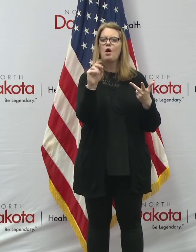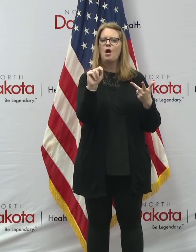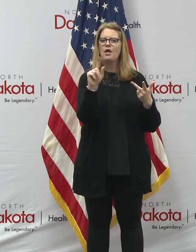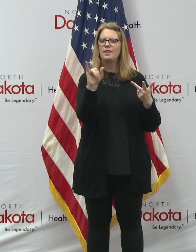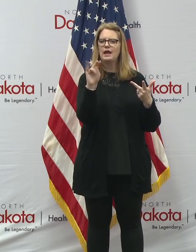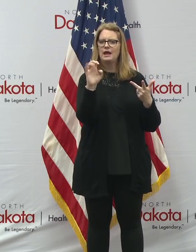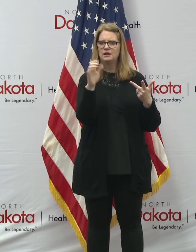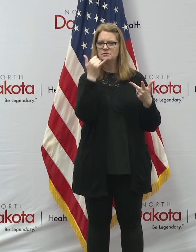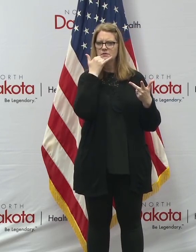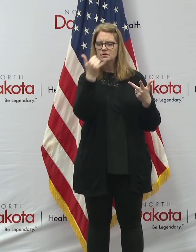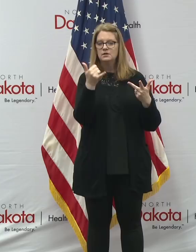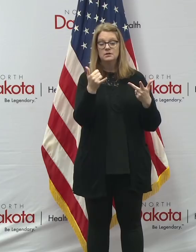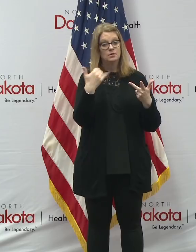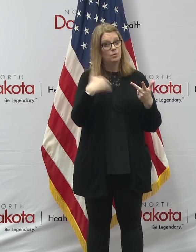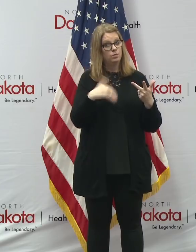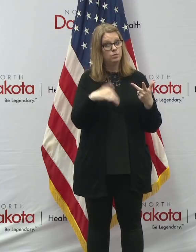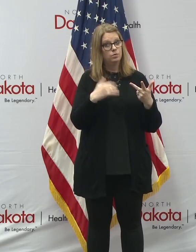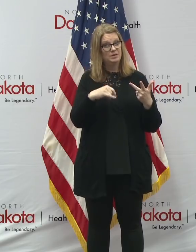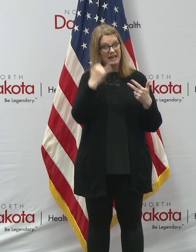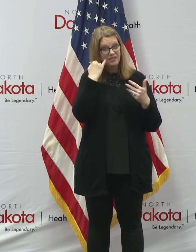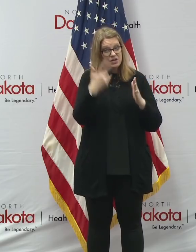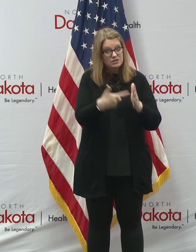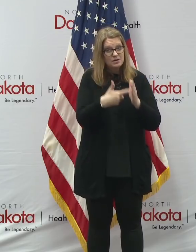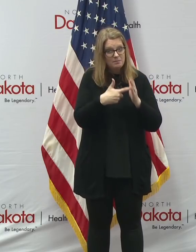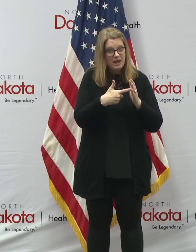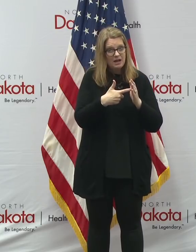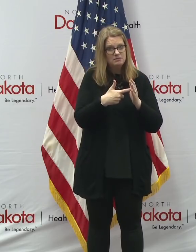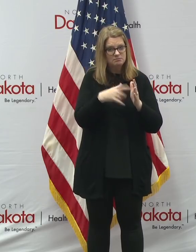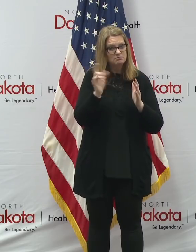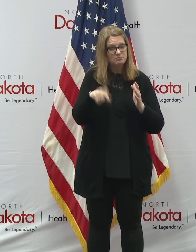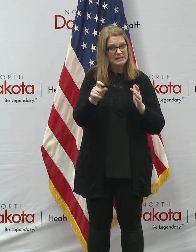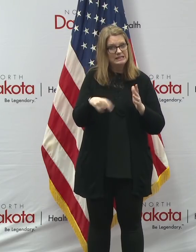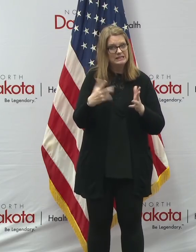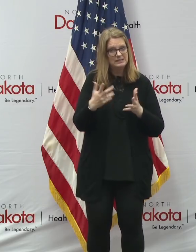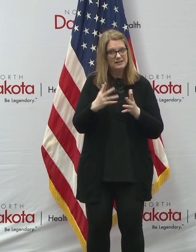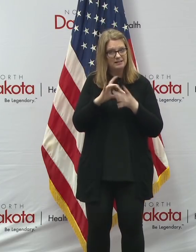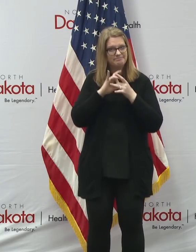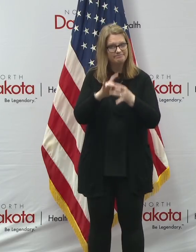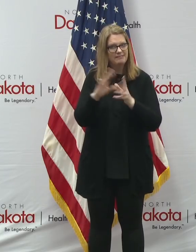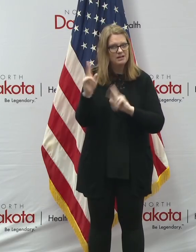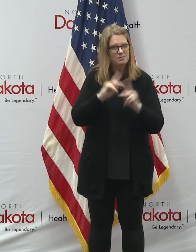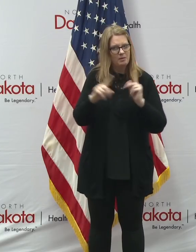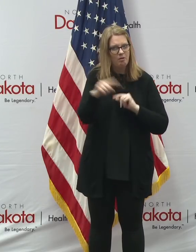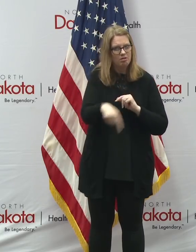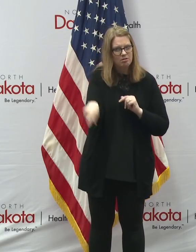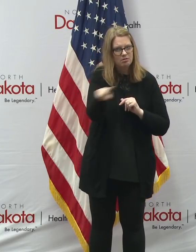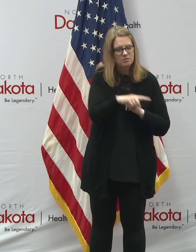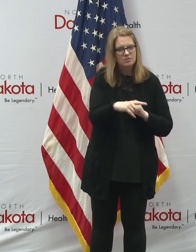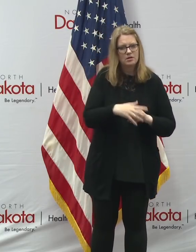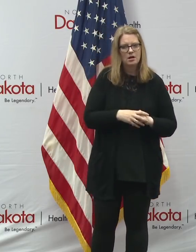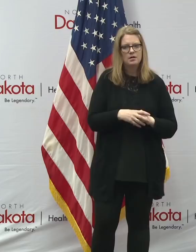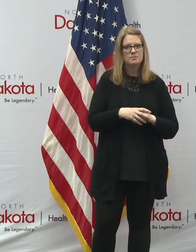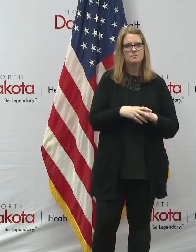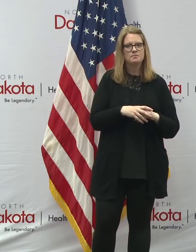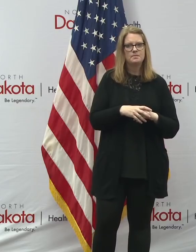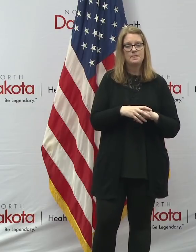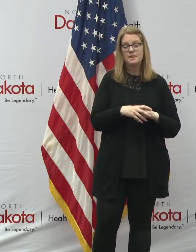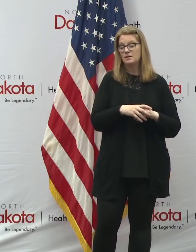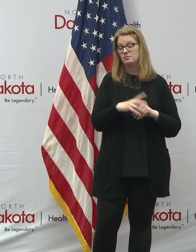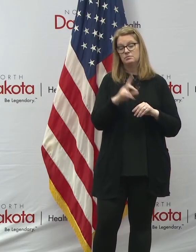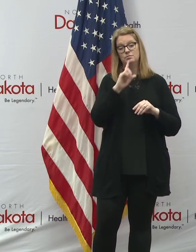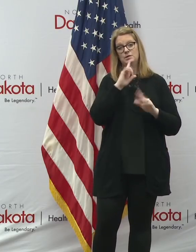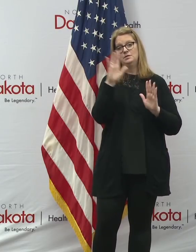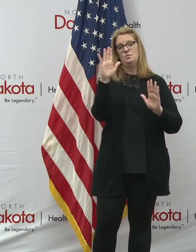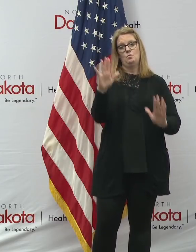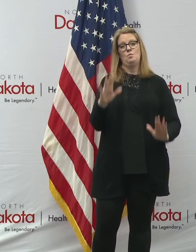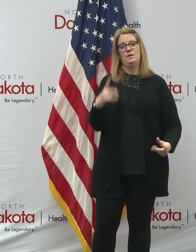that there's a demand, increased demand, and we want to make sure that we're connecting people with, uh, with providers, uh, that can, and again, uh, great success